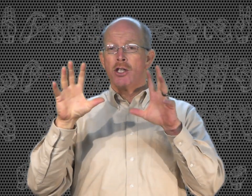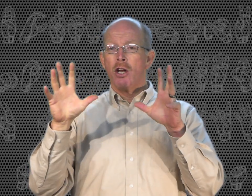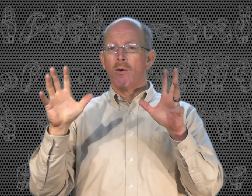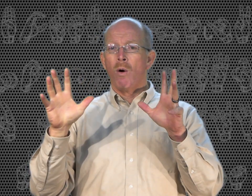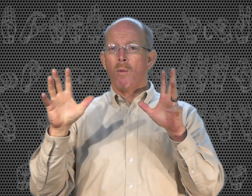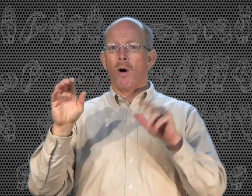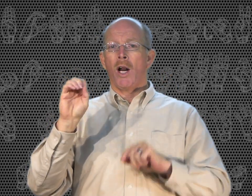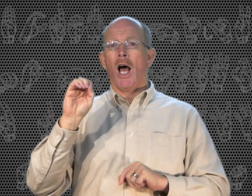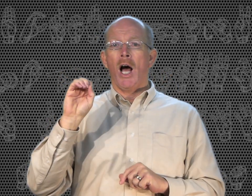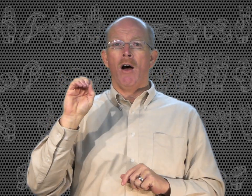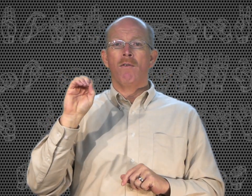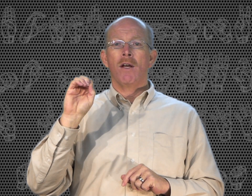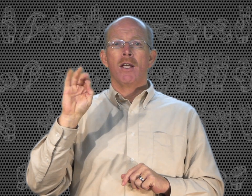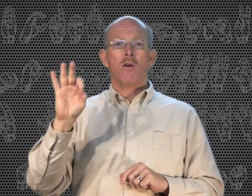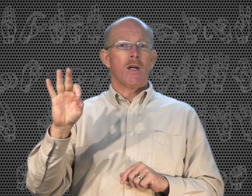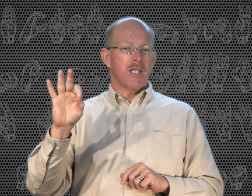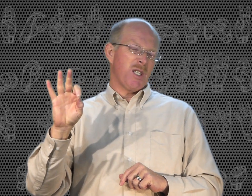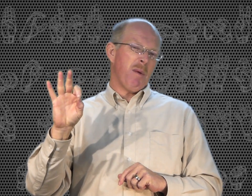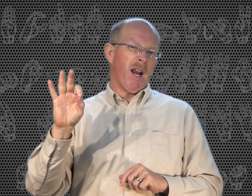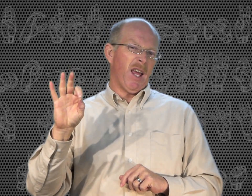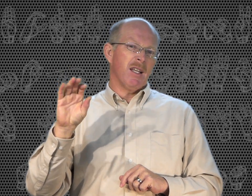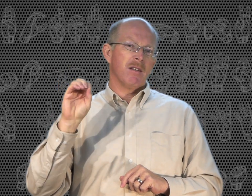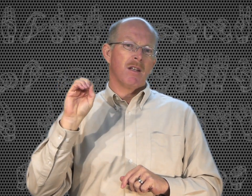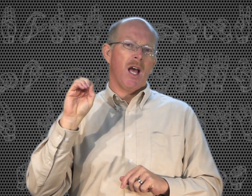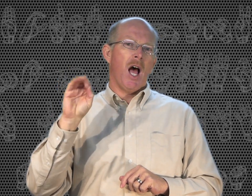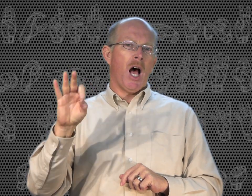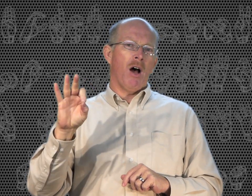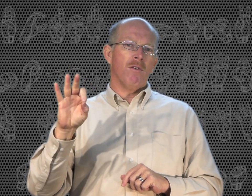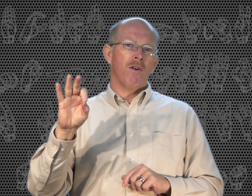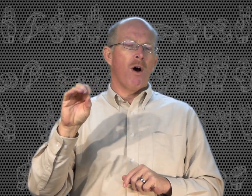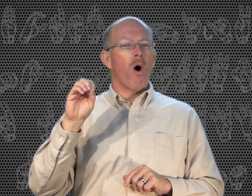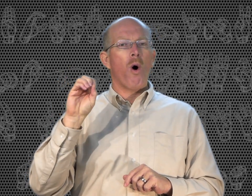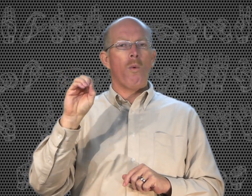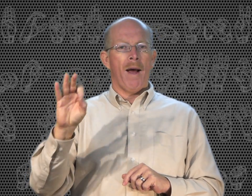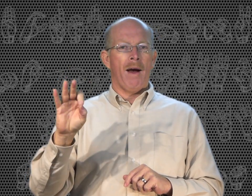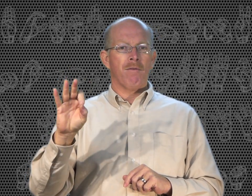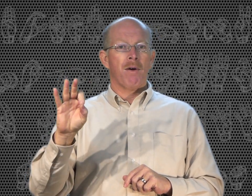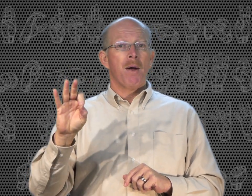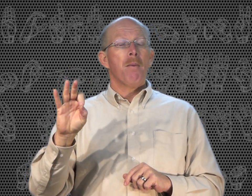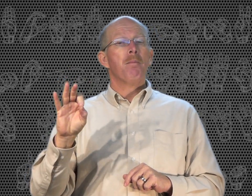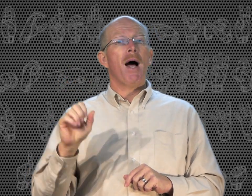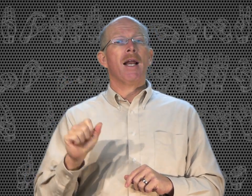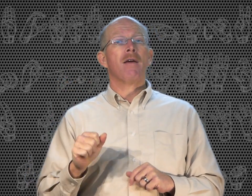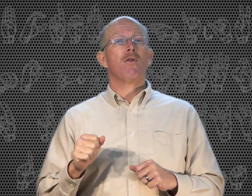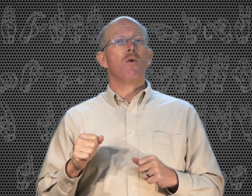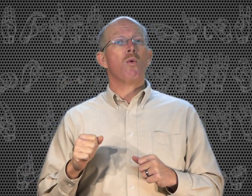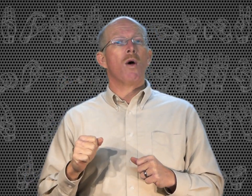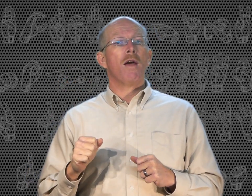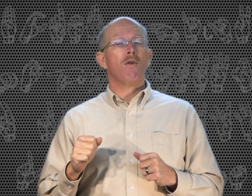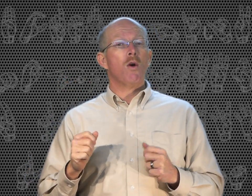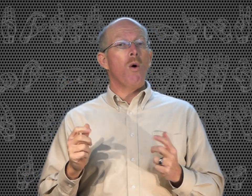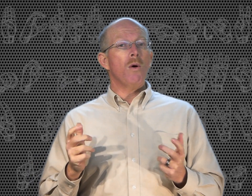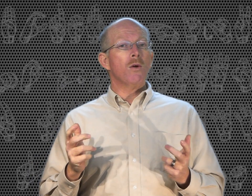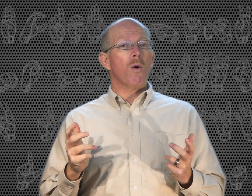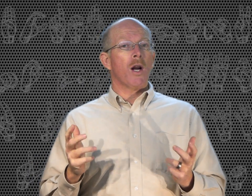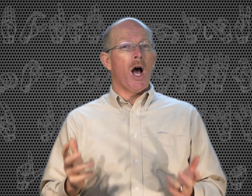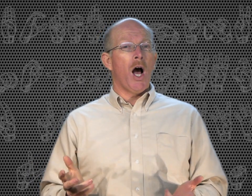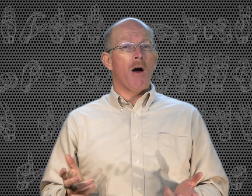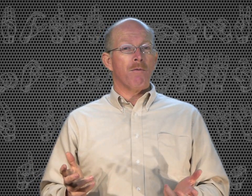general word of, you can spell it. Of. O-F. But if you know what the word of